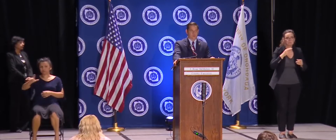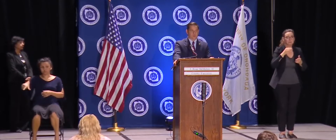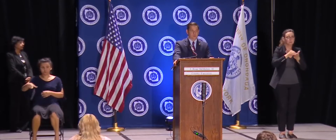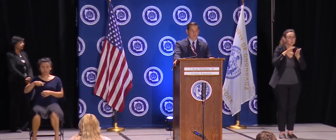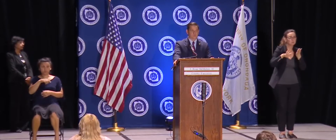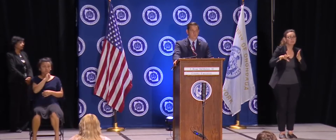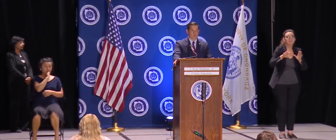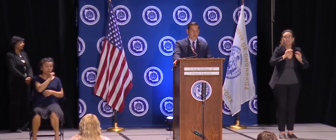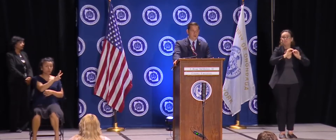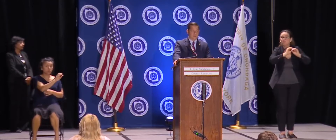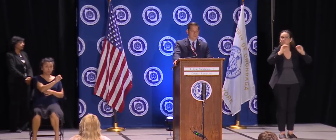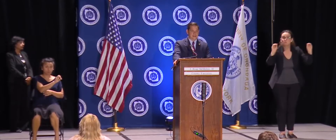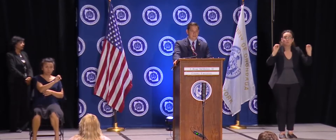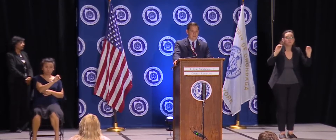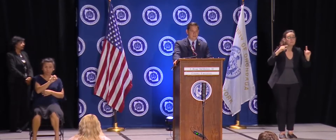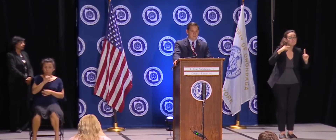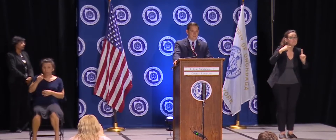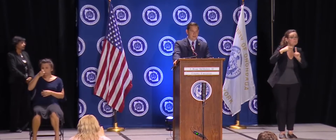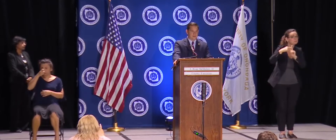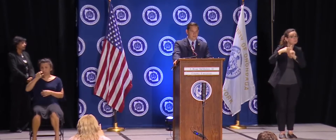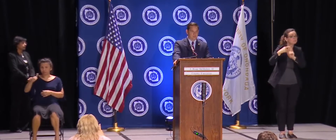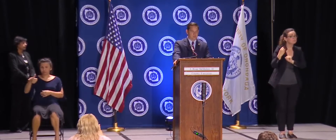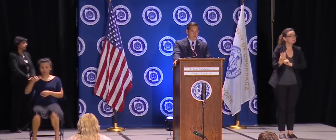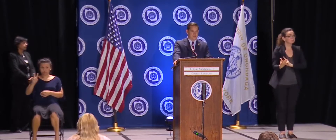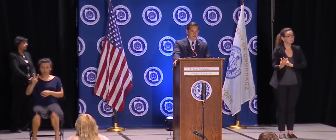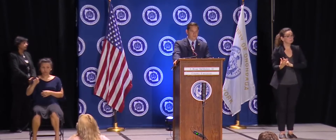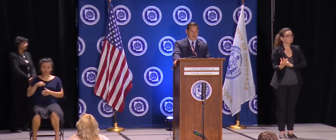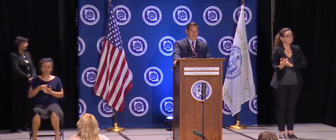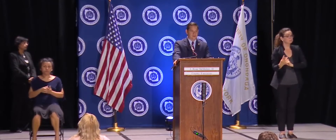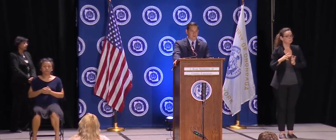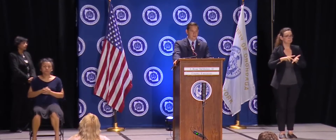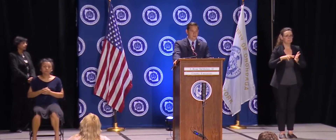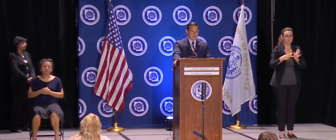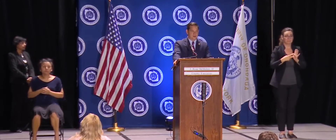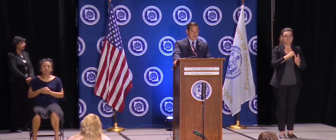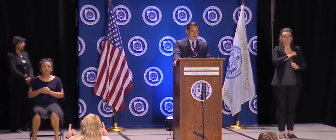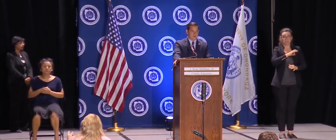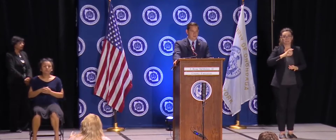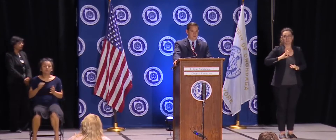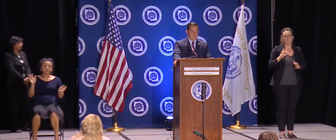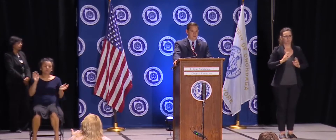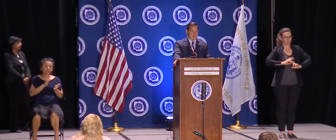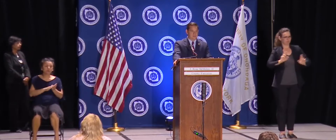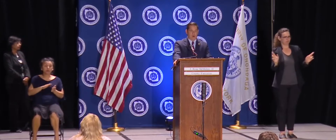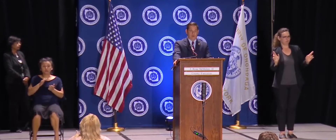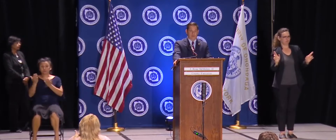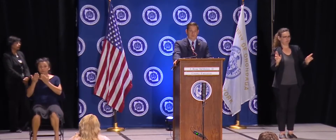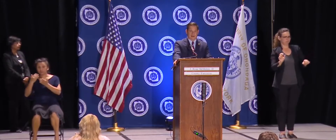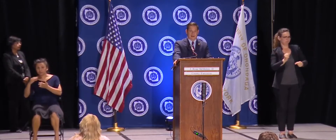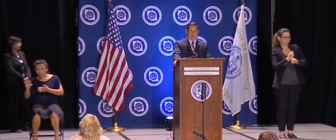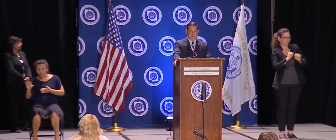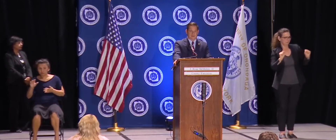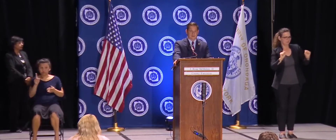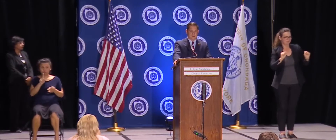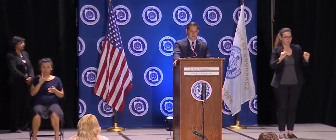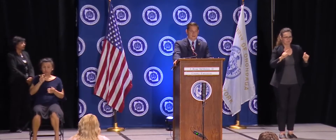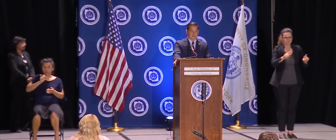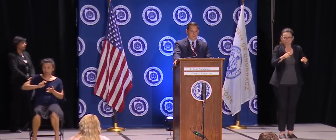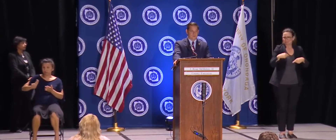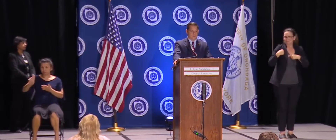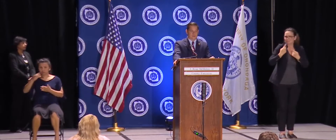from these pools. That does not mean that employees or faculty since March have not gotten